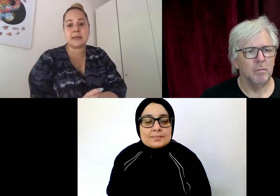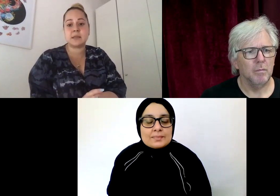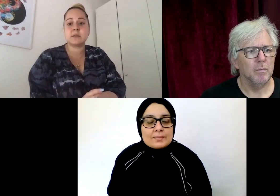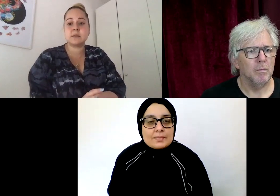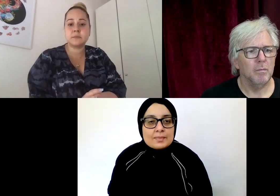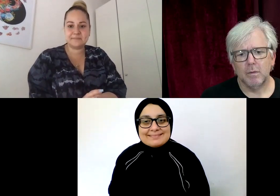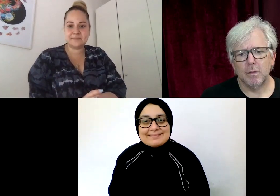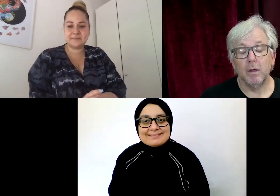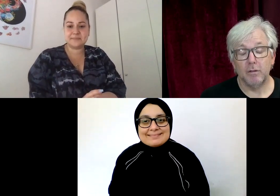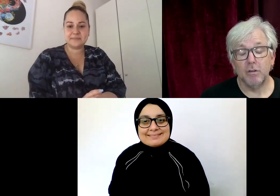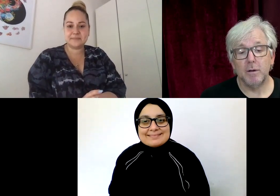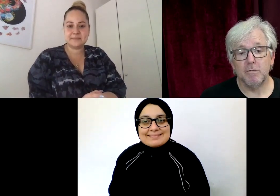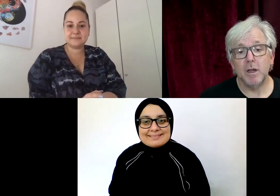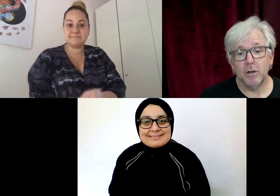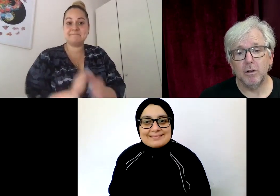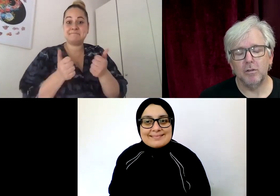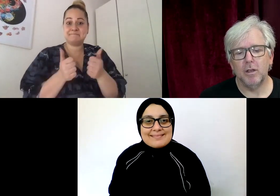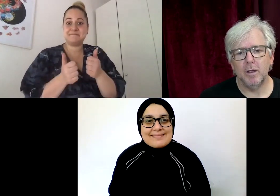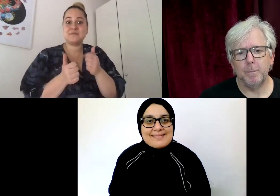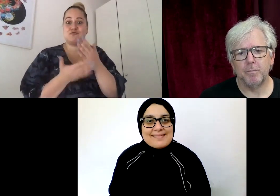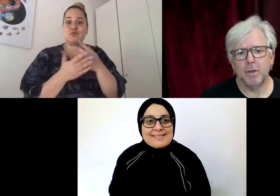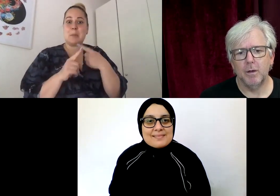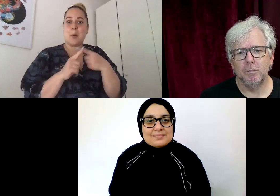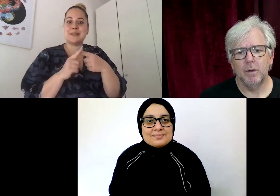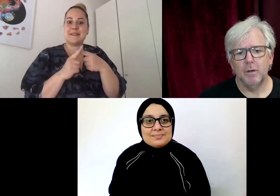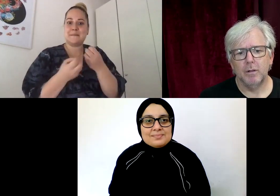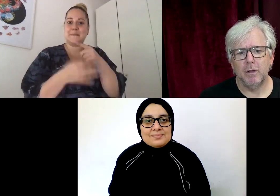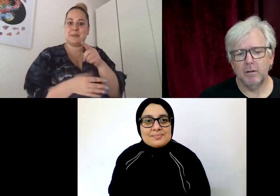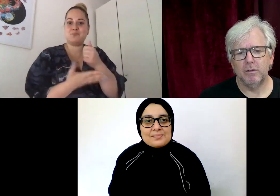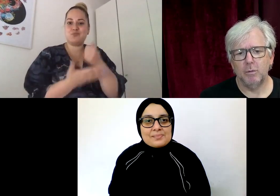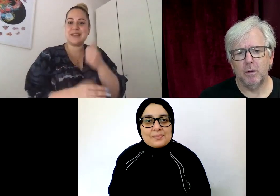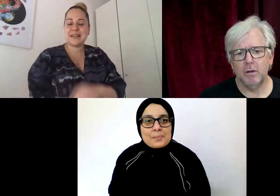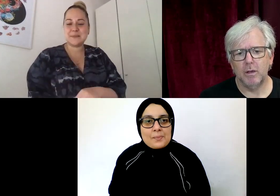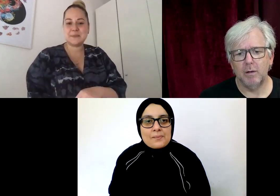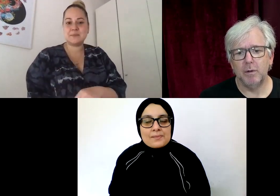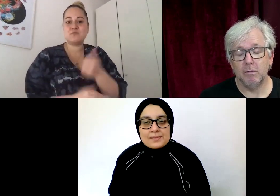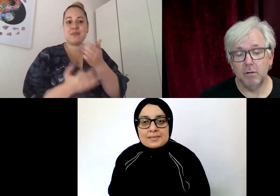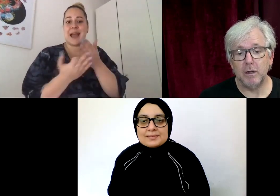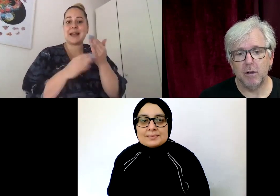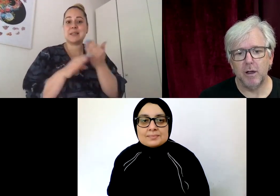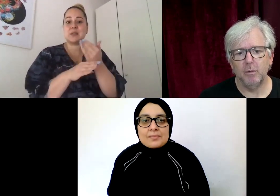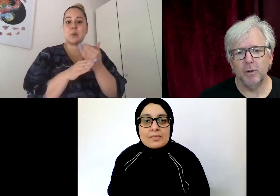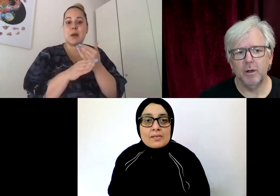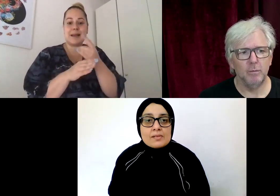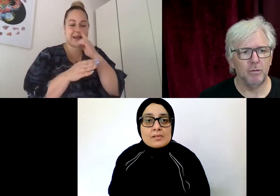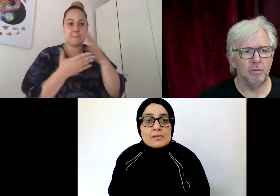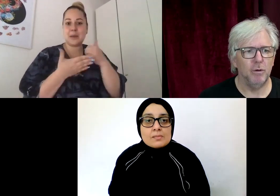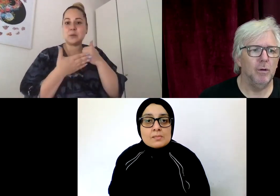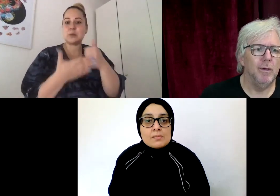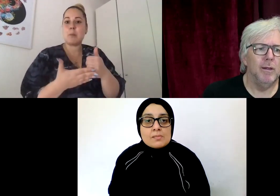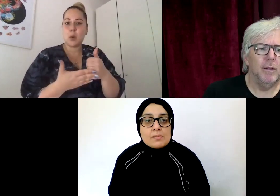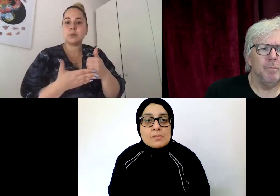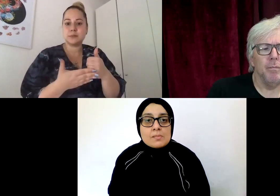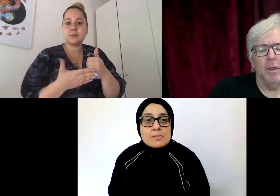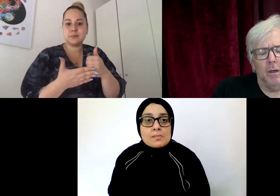to gain access. Well, that's really, really good news to hear. Access to work can be a really great help when it comes through.